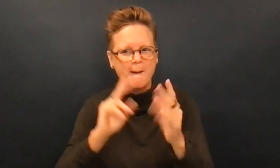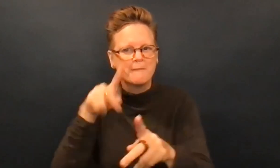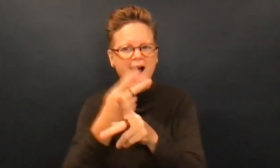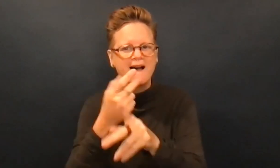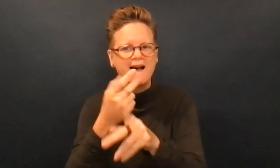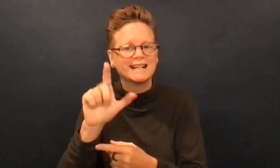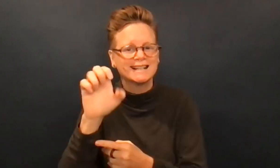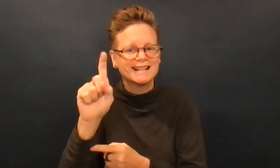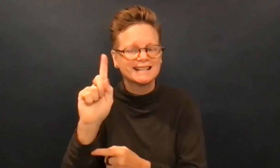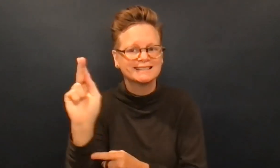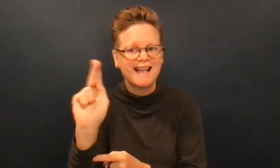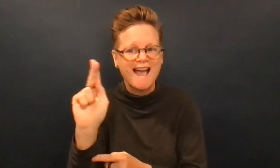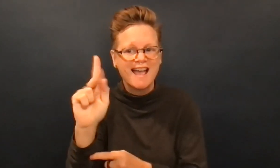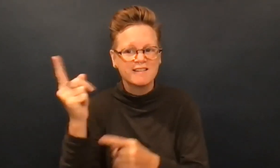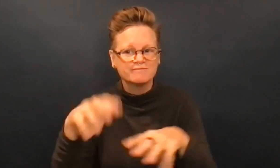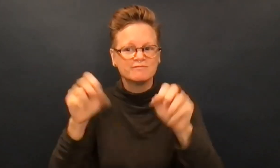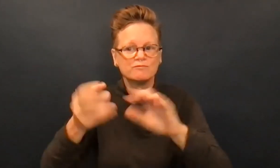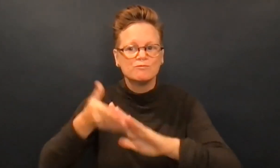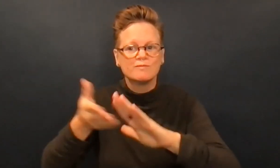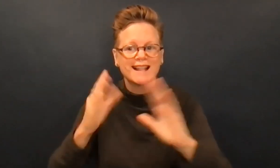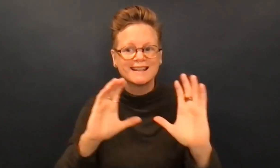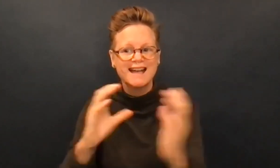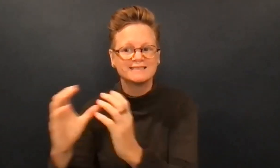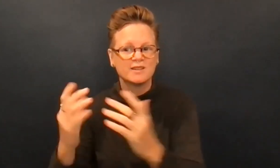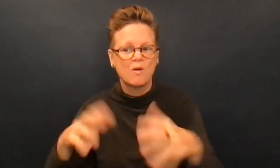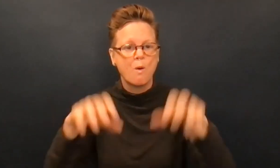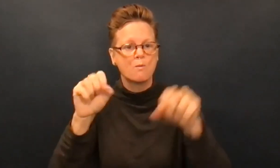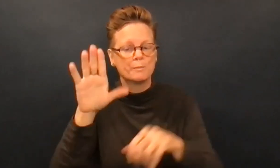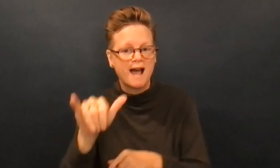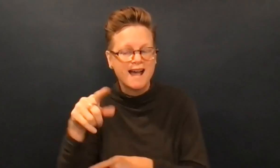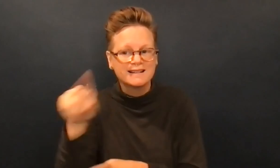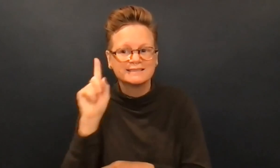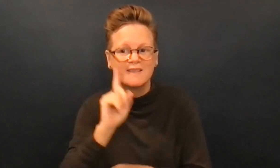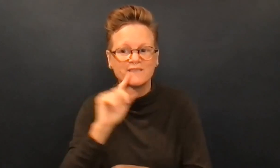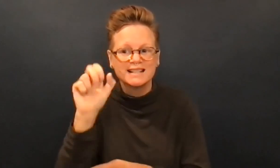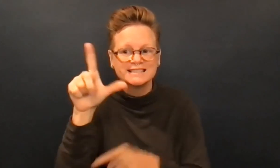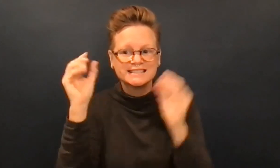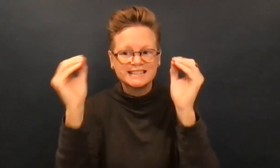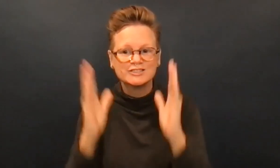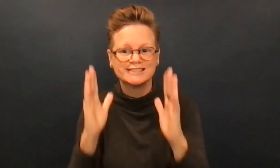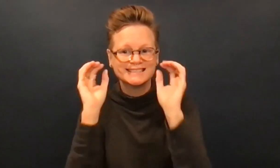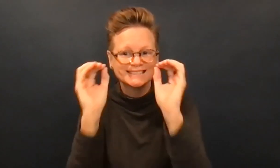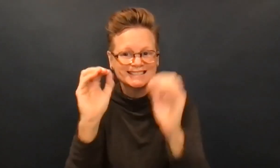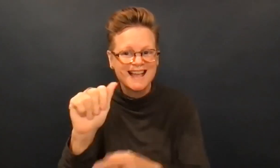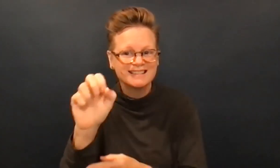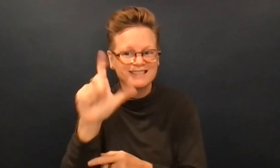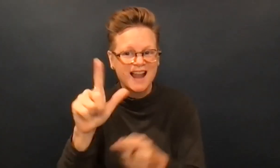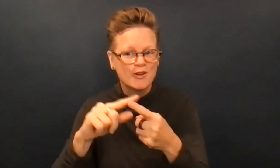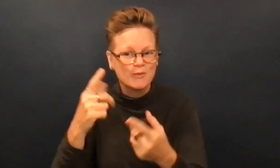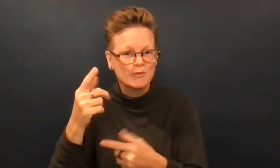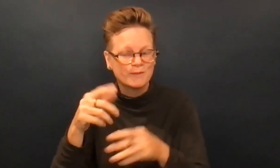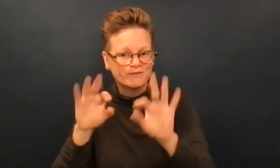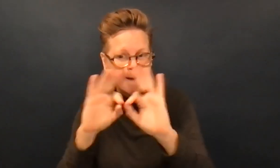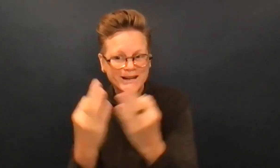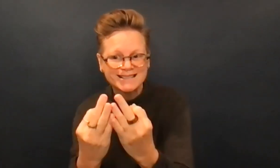using video technology. So the ideas of lead K and running classes that are hosted by Deaf ASL